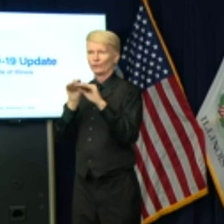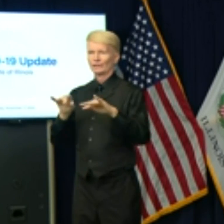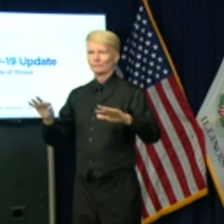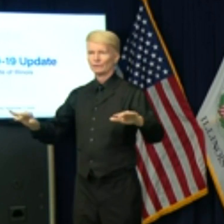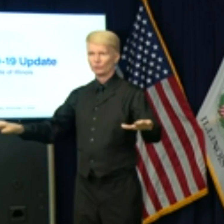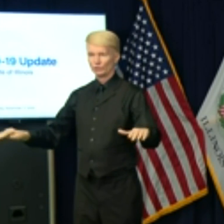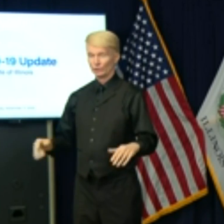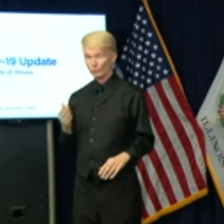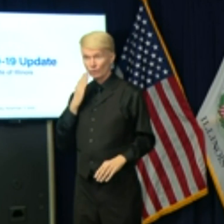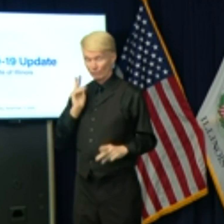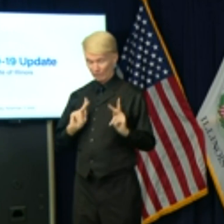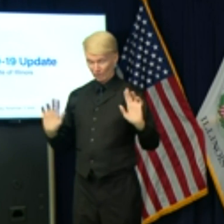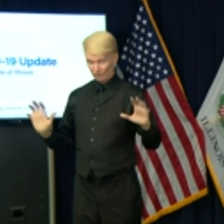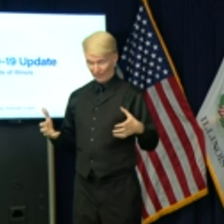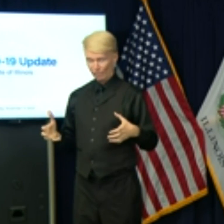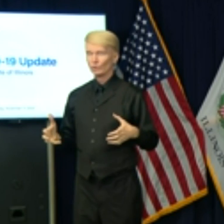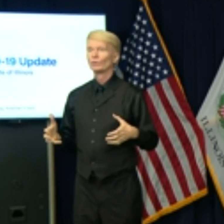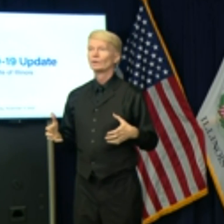opportunity for transmission.